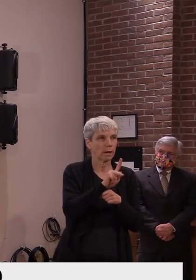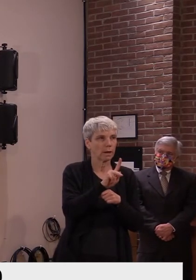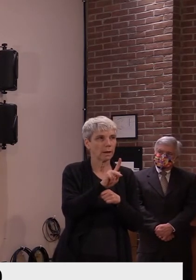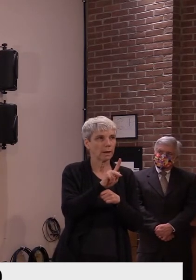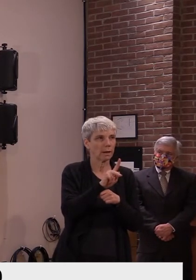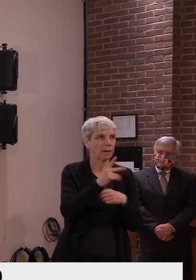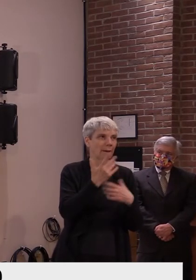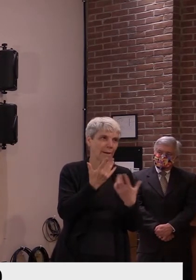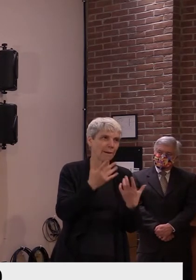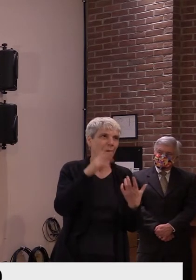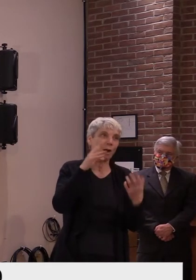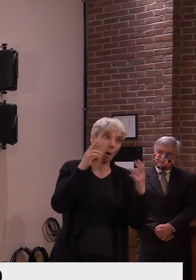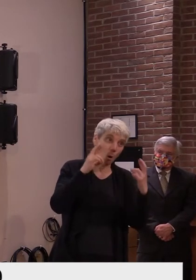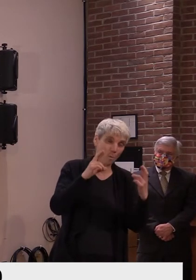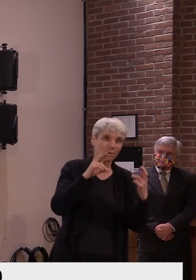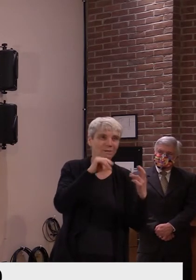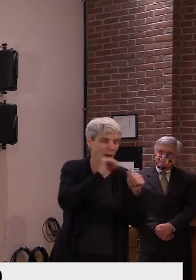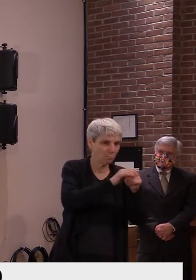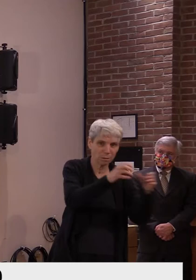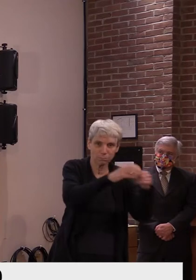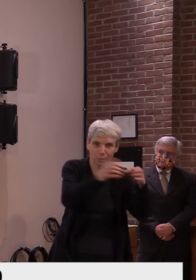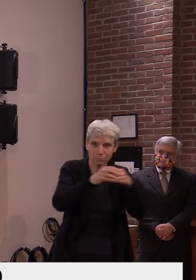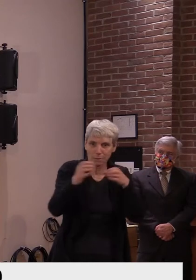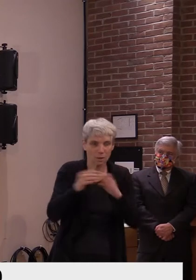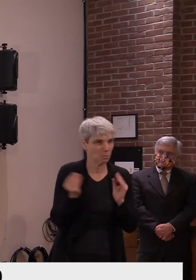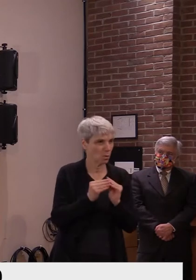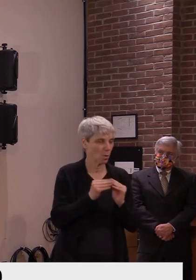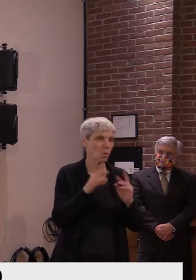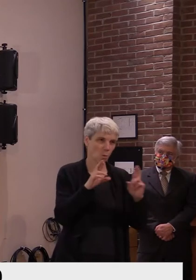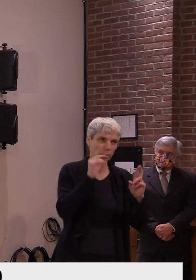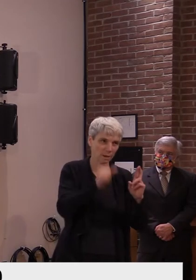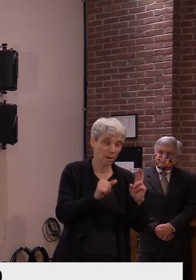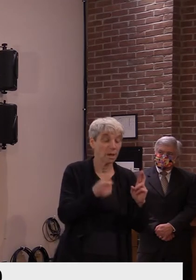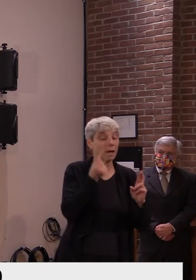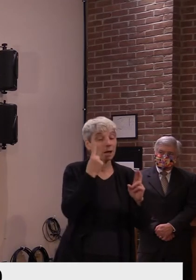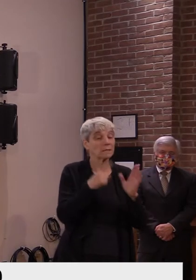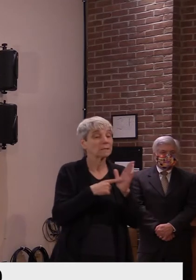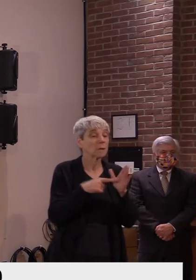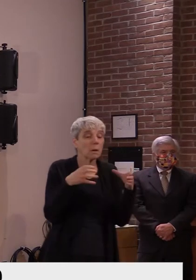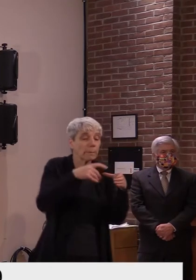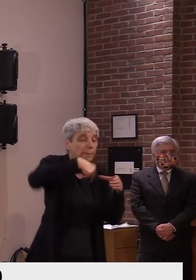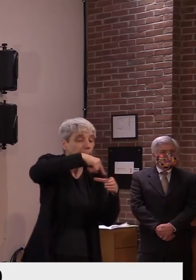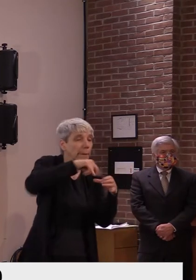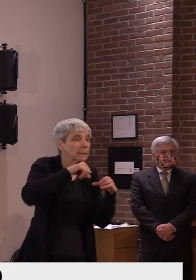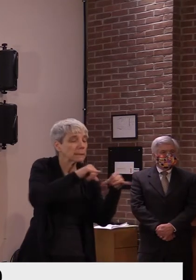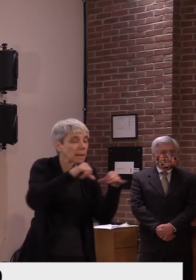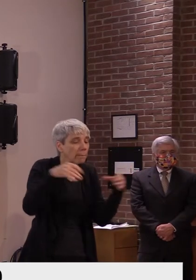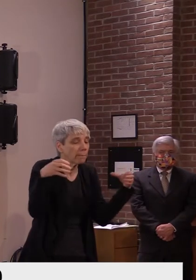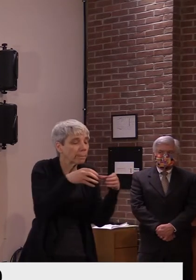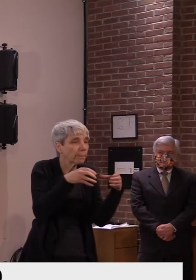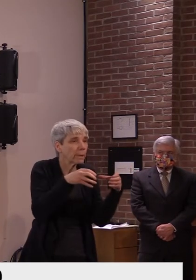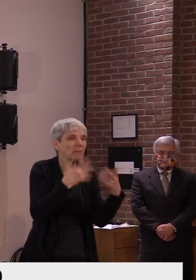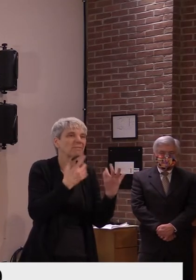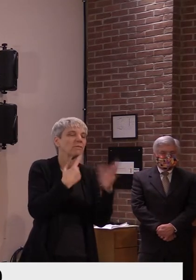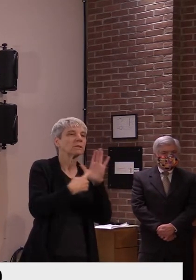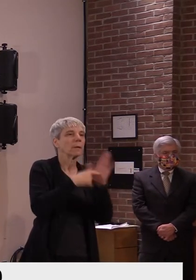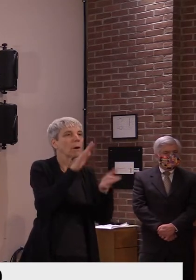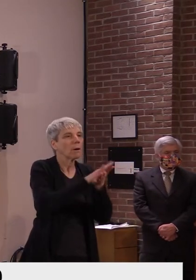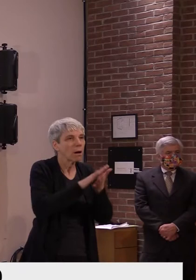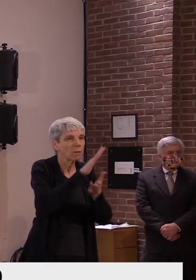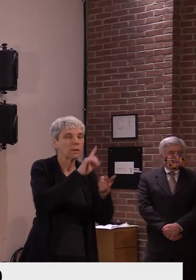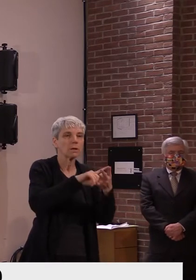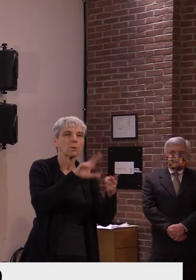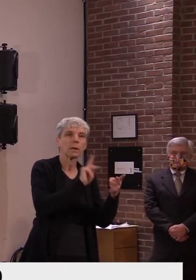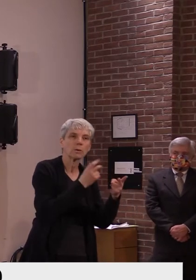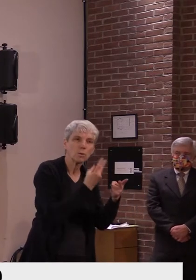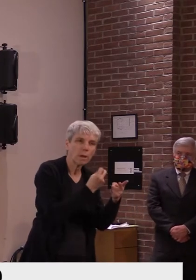outbreaks, but if we did, outbreak settings are sometimes a good place to use antigen tests. If the prevalence in a certain community is going